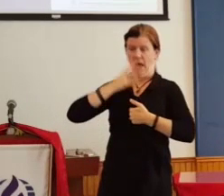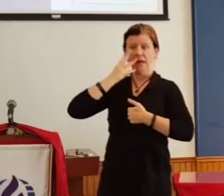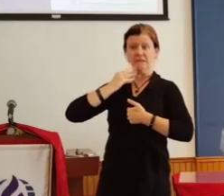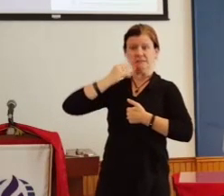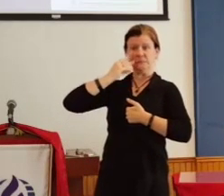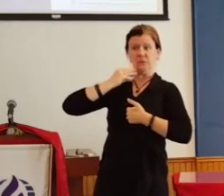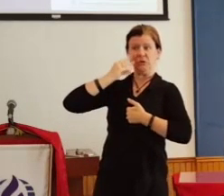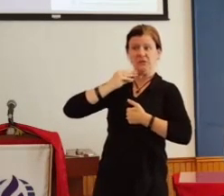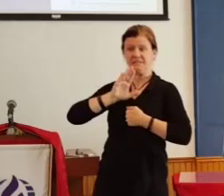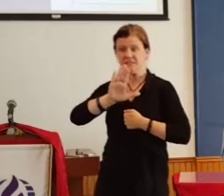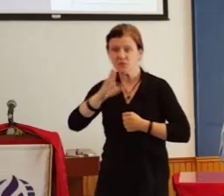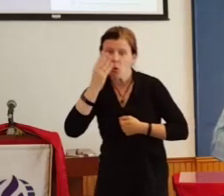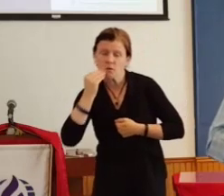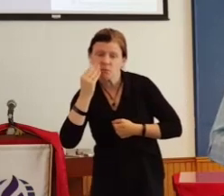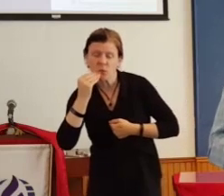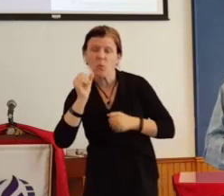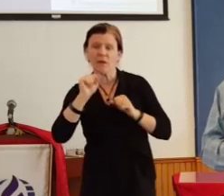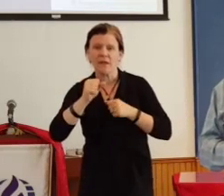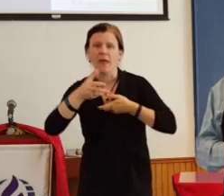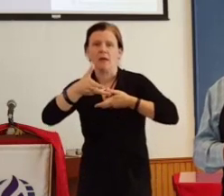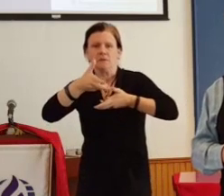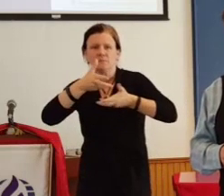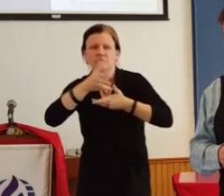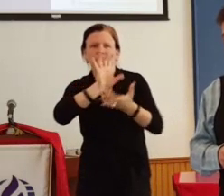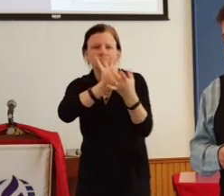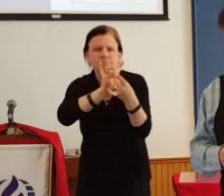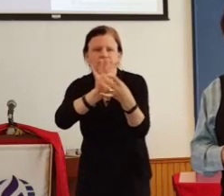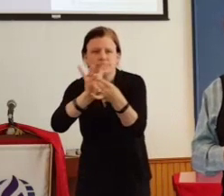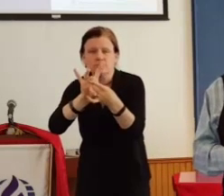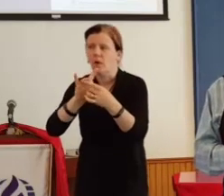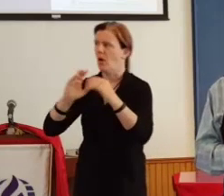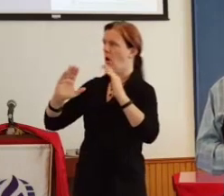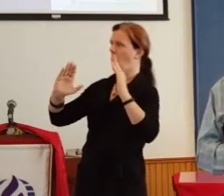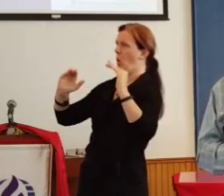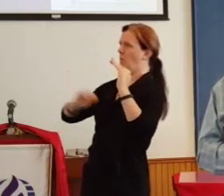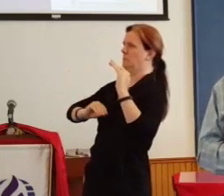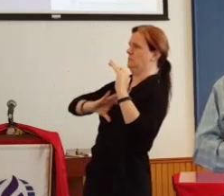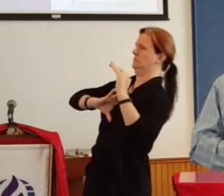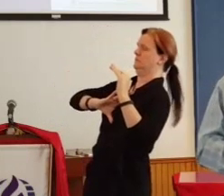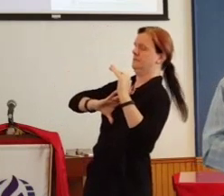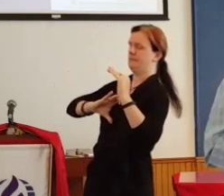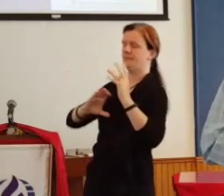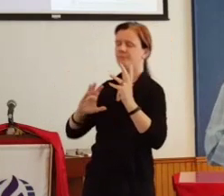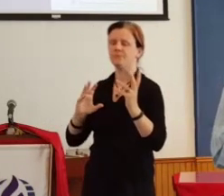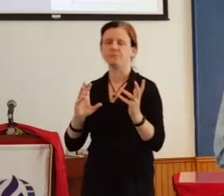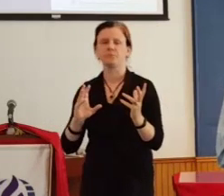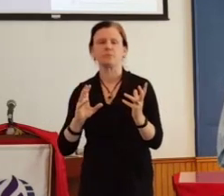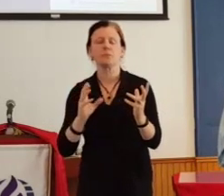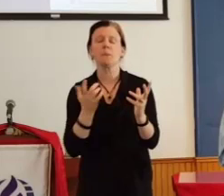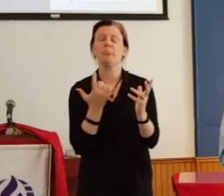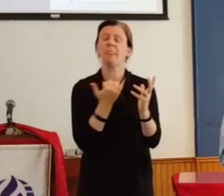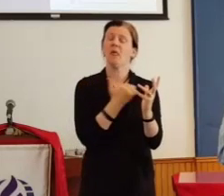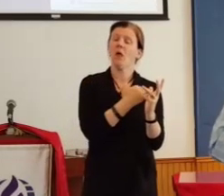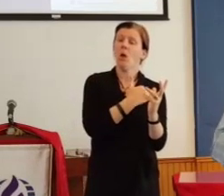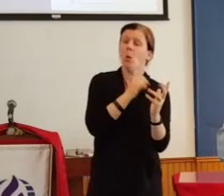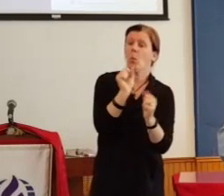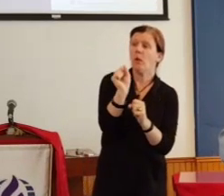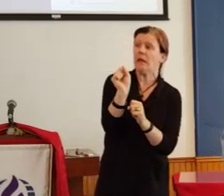the margins that can give people hope. We have the ability to speak as a community